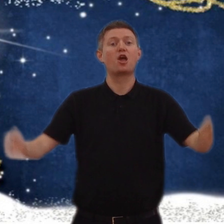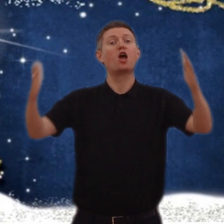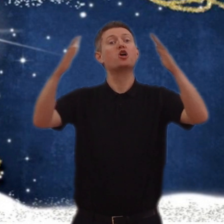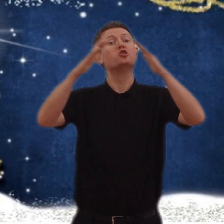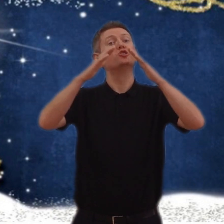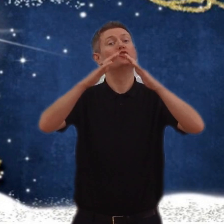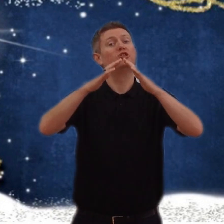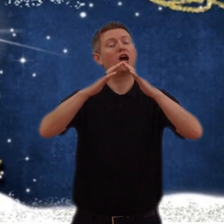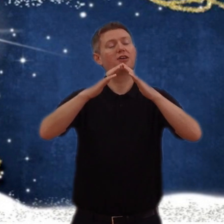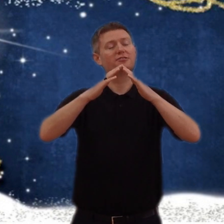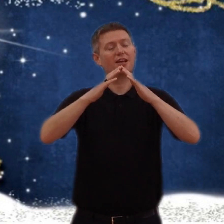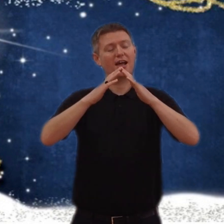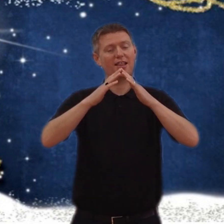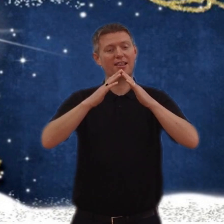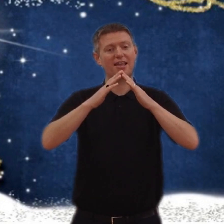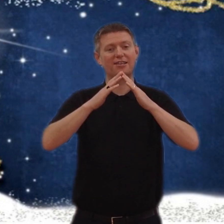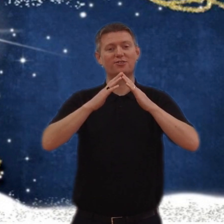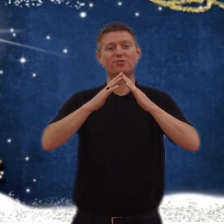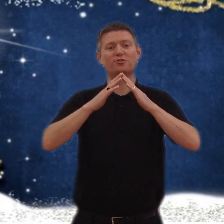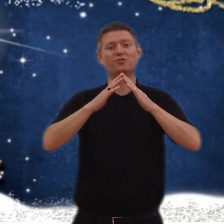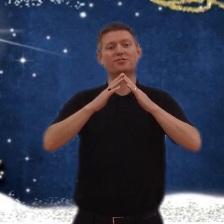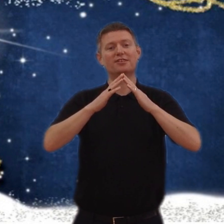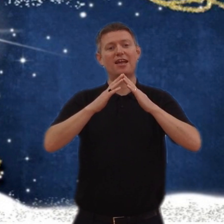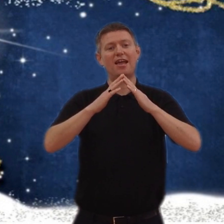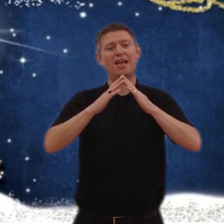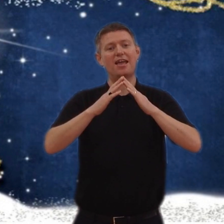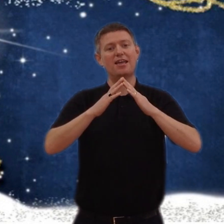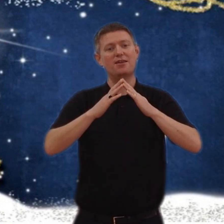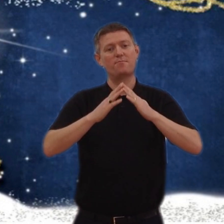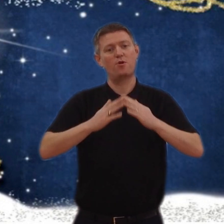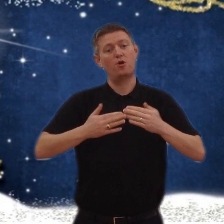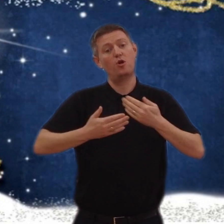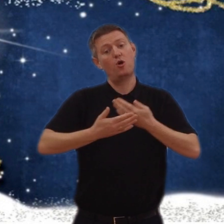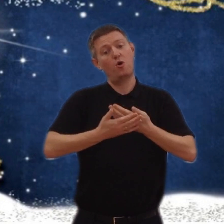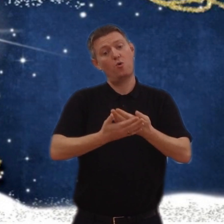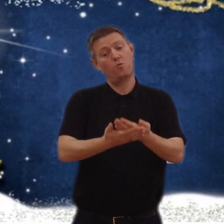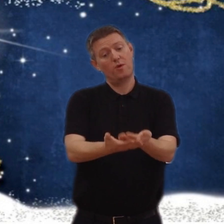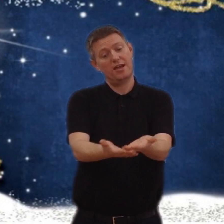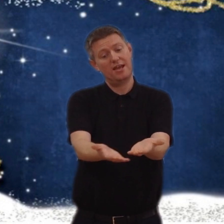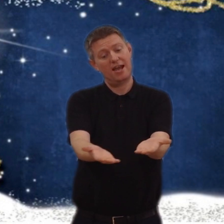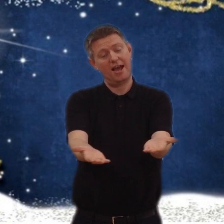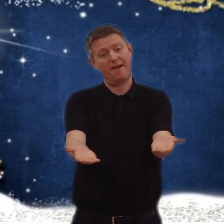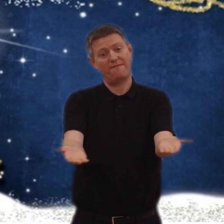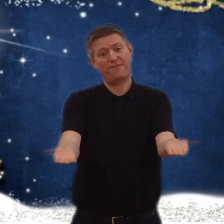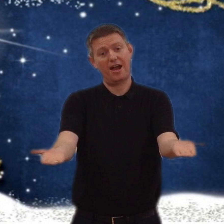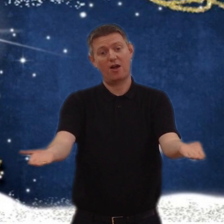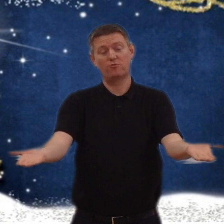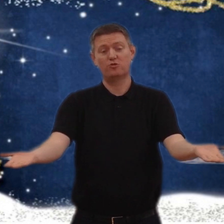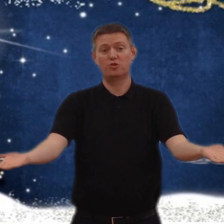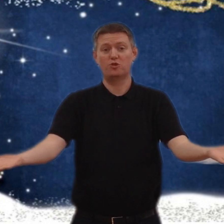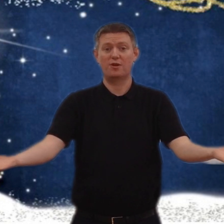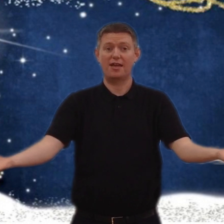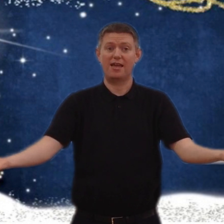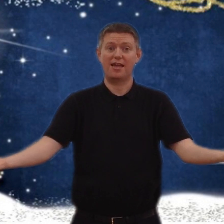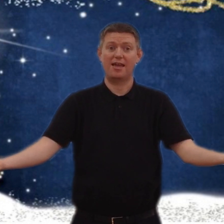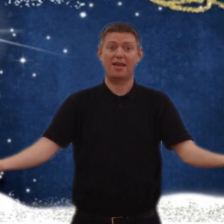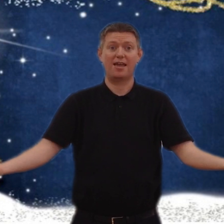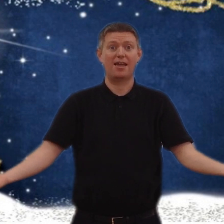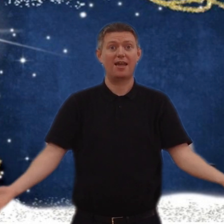Just a little stable, we have found you here